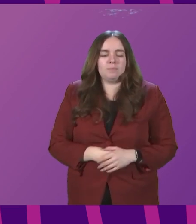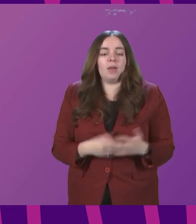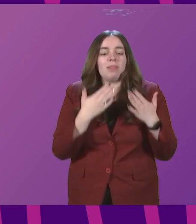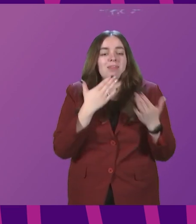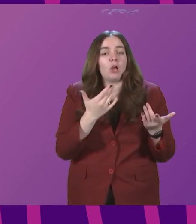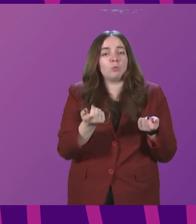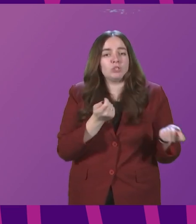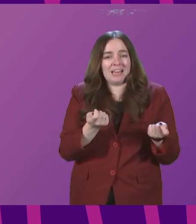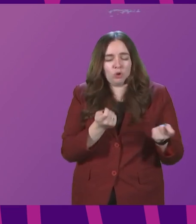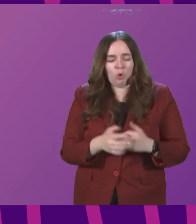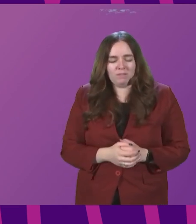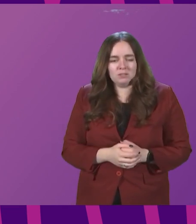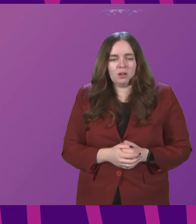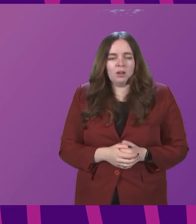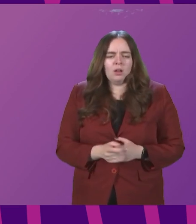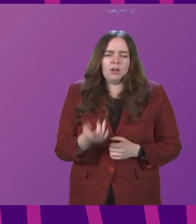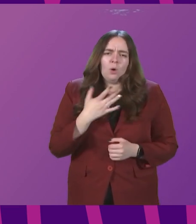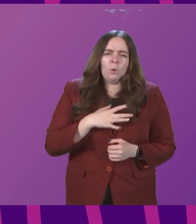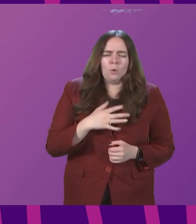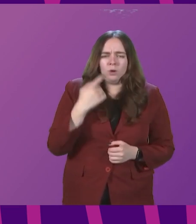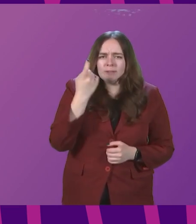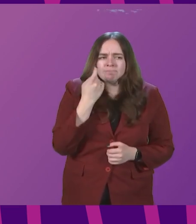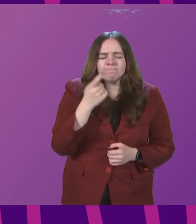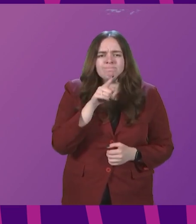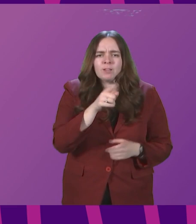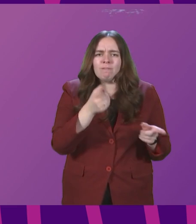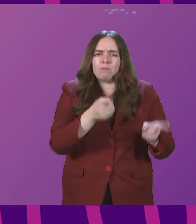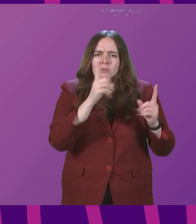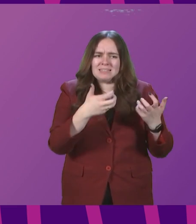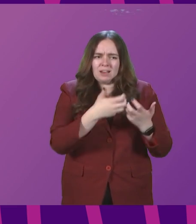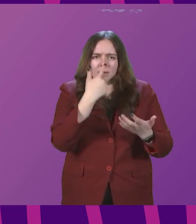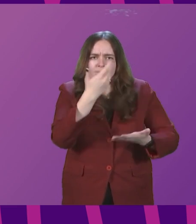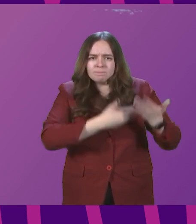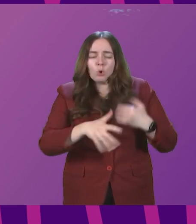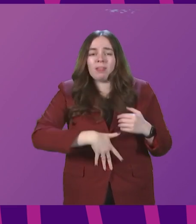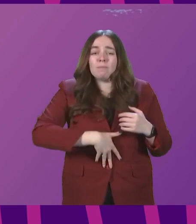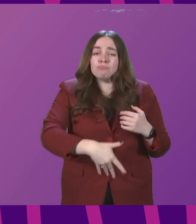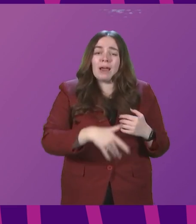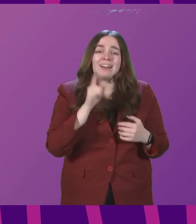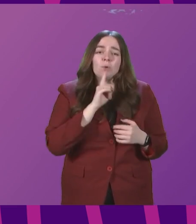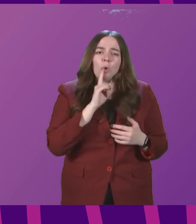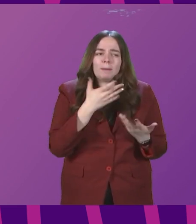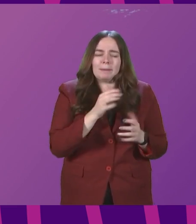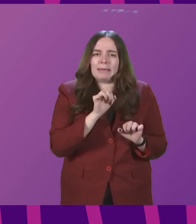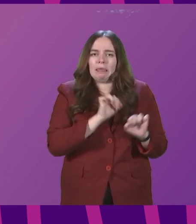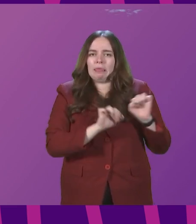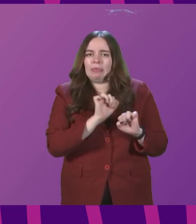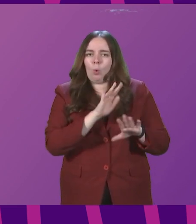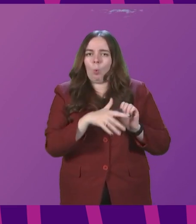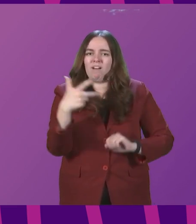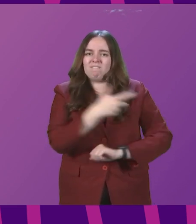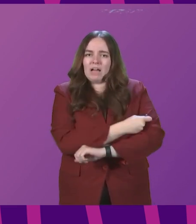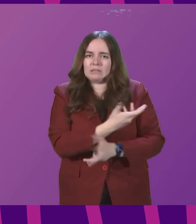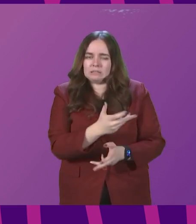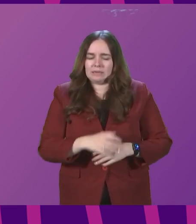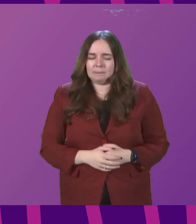-Officer. What reassurances can the First Minister provide to the pregnant women who may have reservations about getting vaccinated?